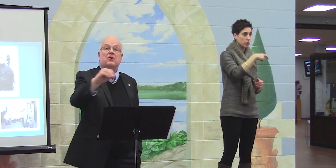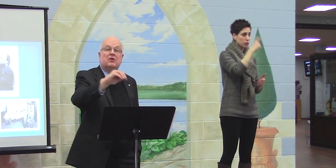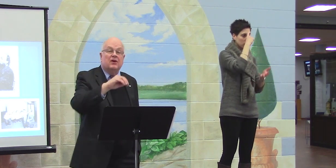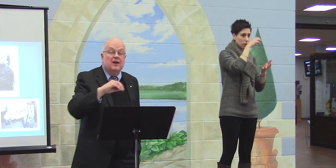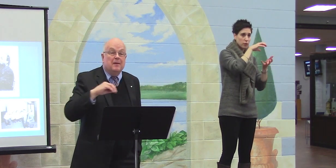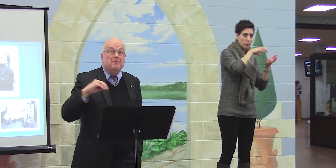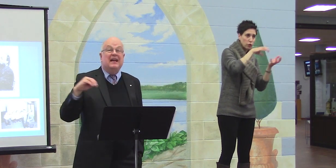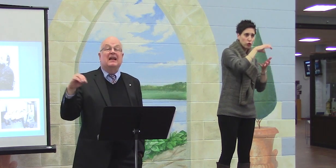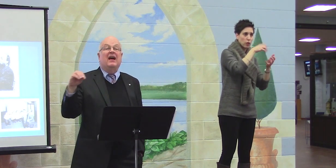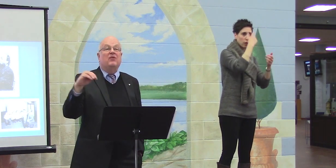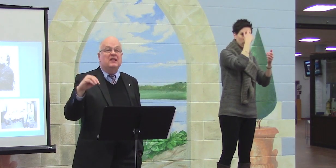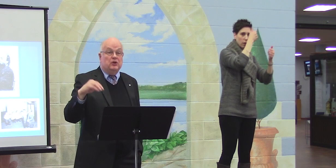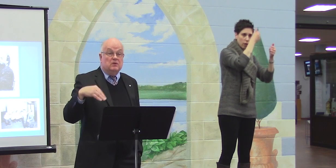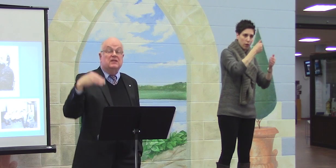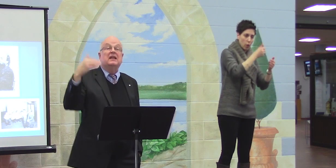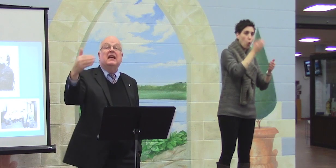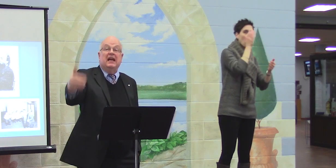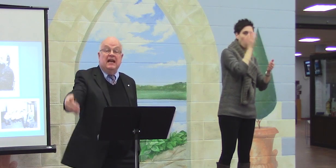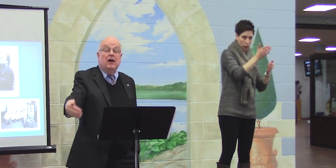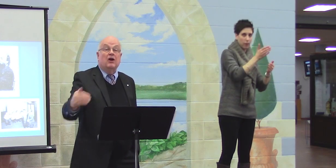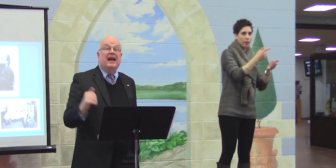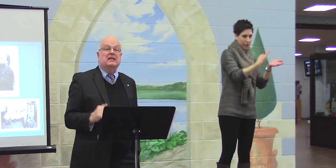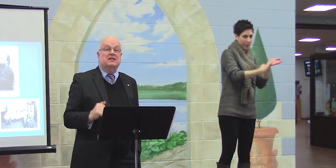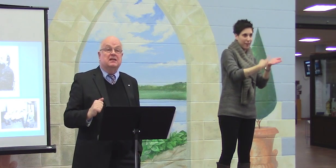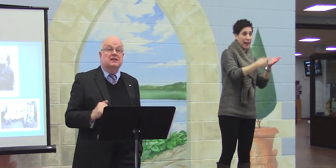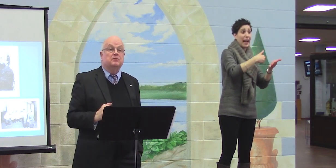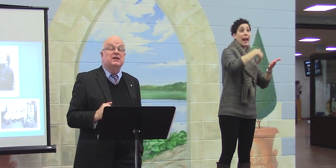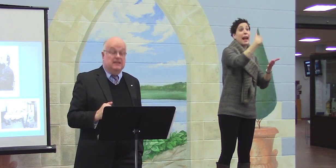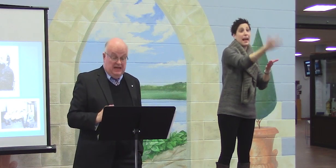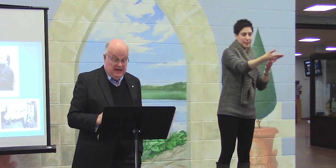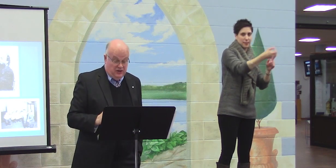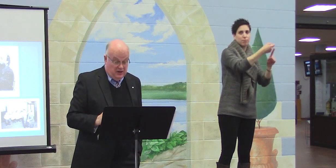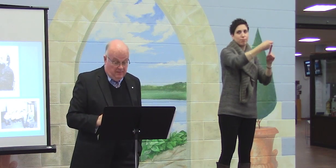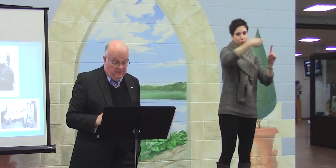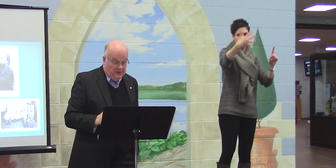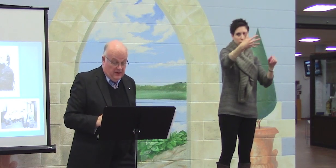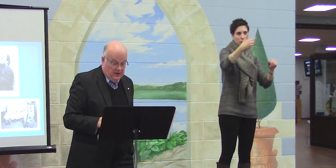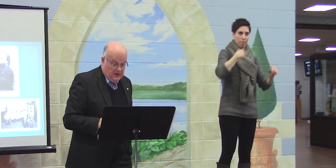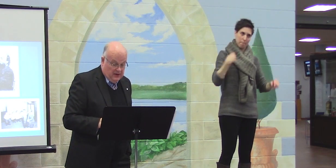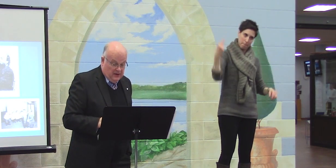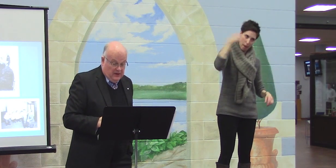and other mental health issues in our next presentation.